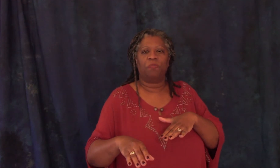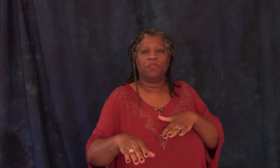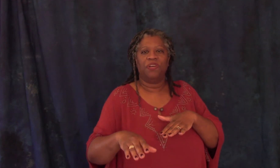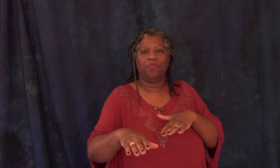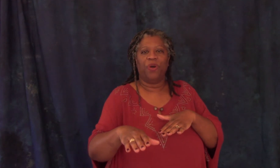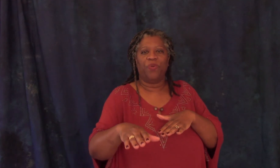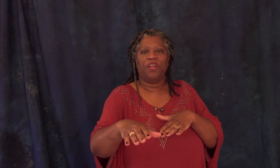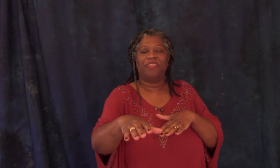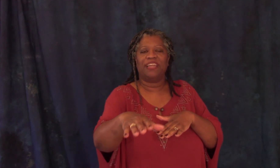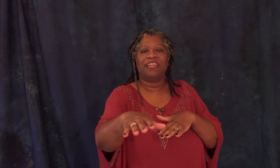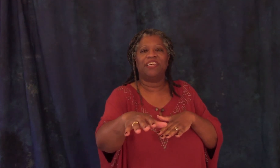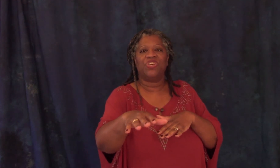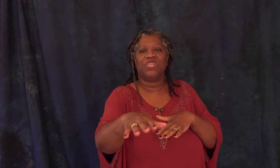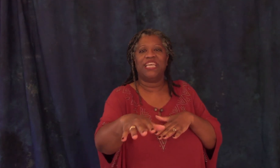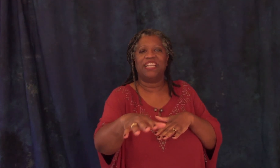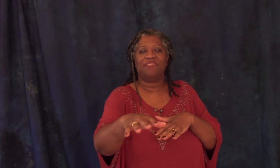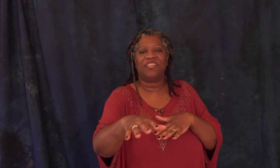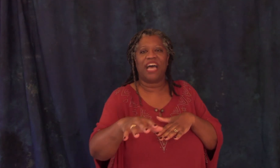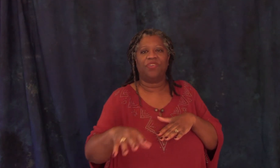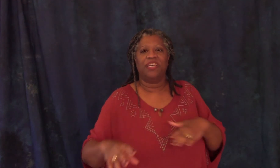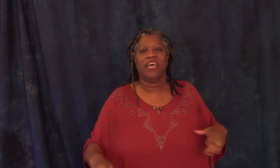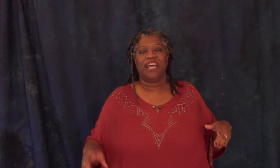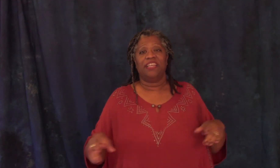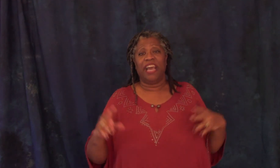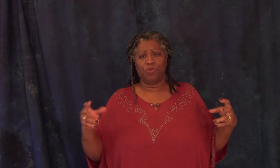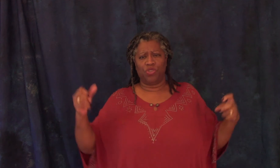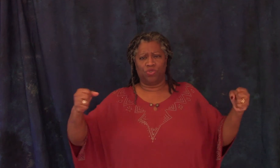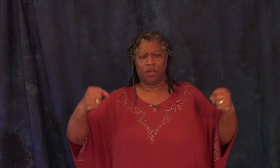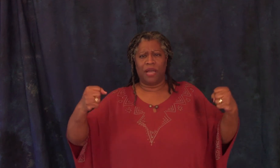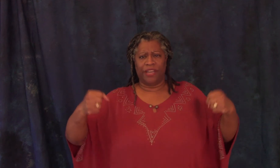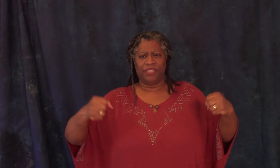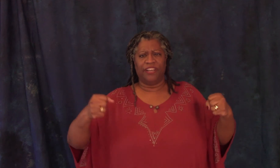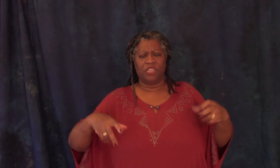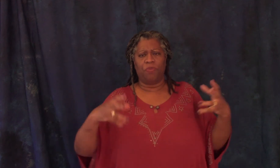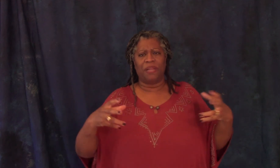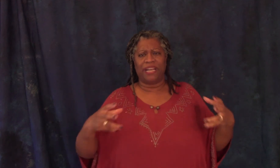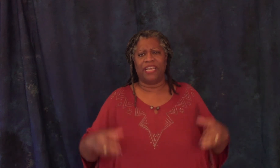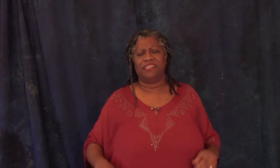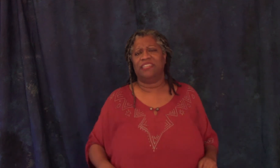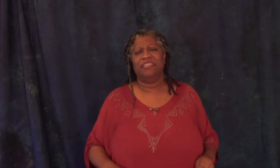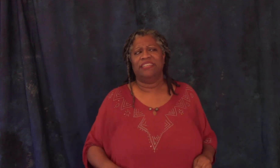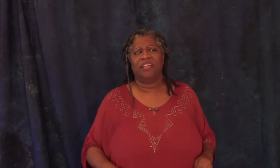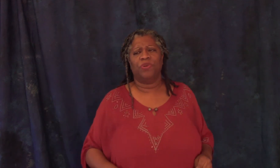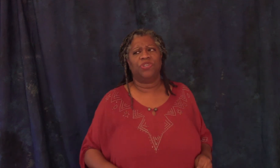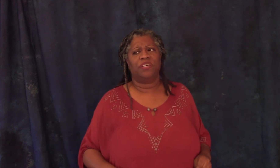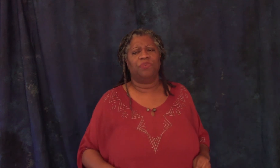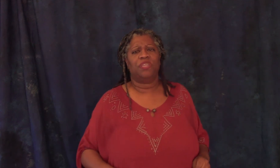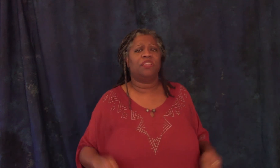road that led to the gates of the town and the gates were strong iron gates they were black gates and they weren't sure the king would think they